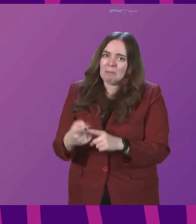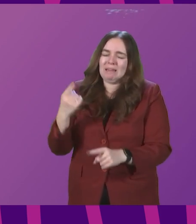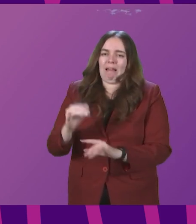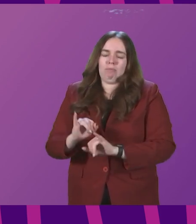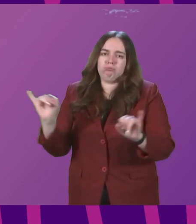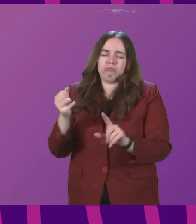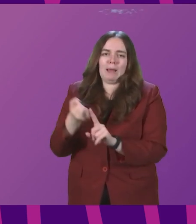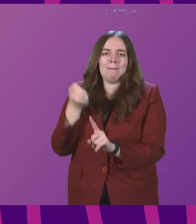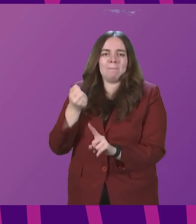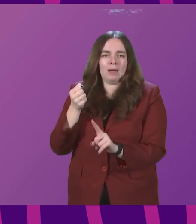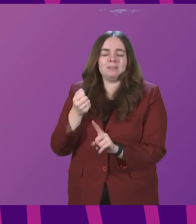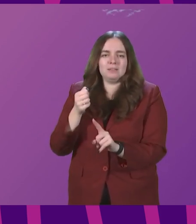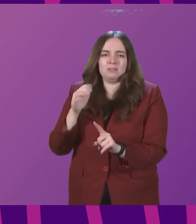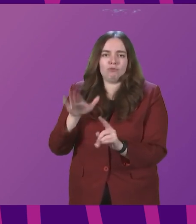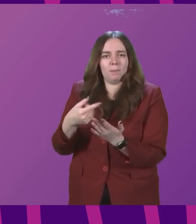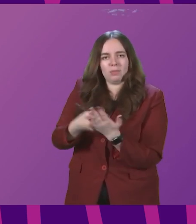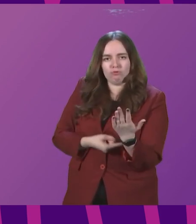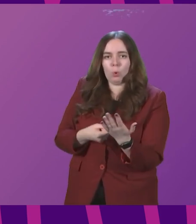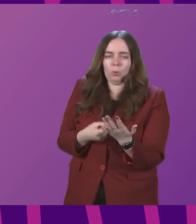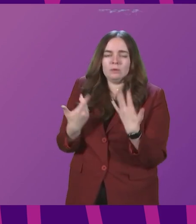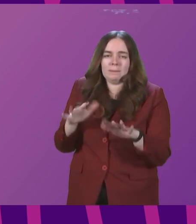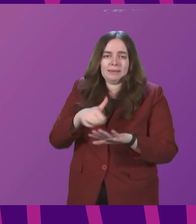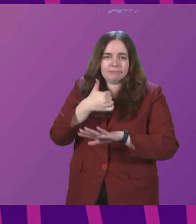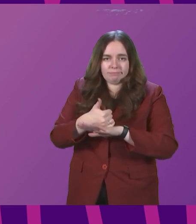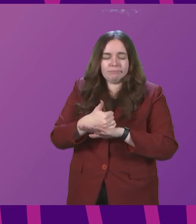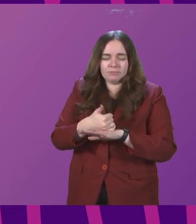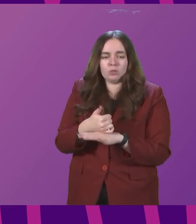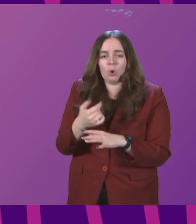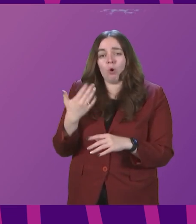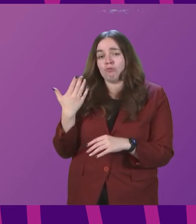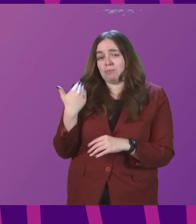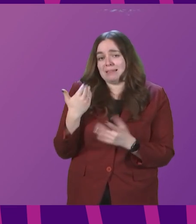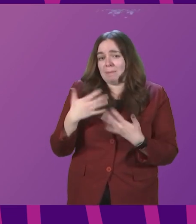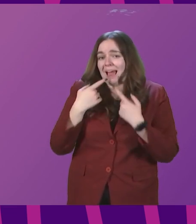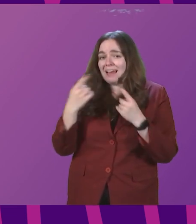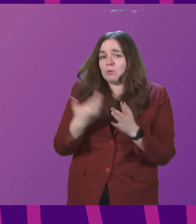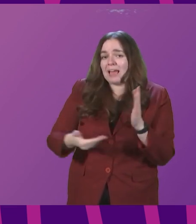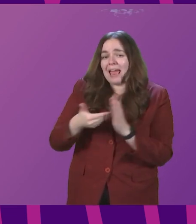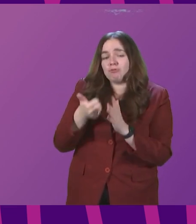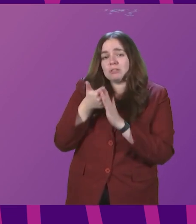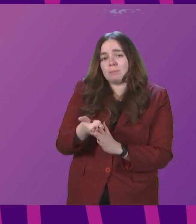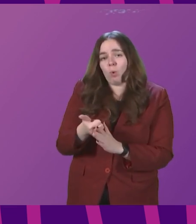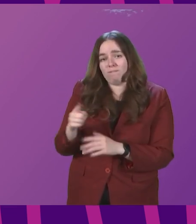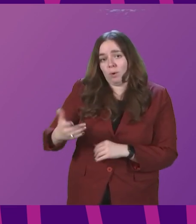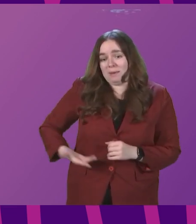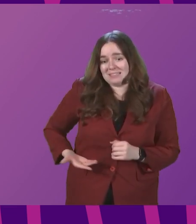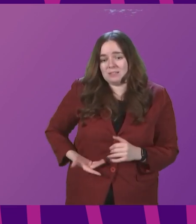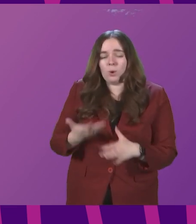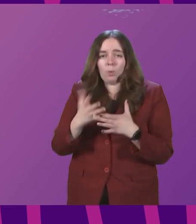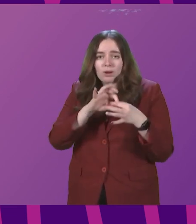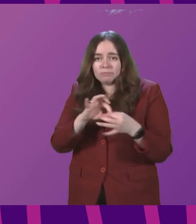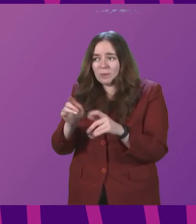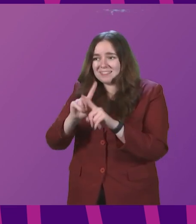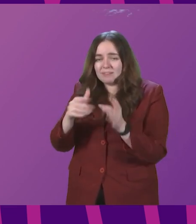severely impacted by the measures that we have in place. We have recently announced additional support for businesses, and we are working with different